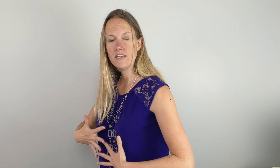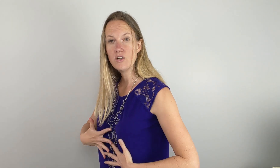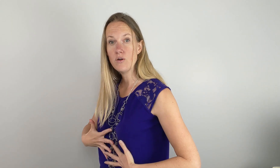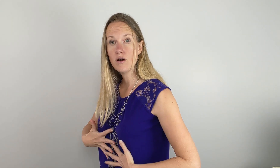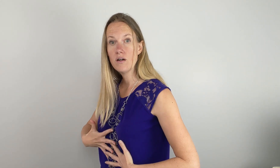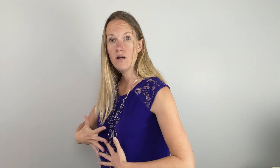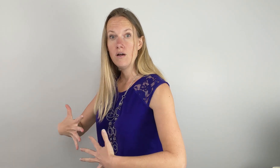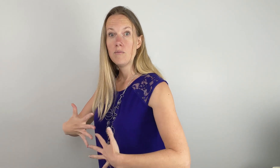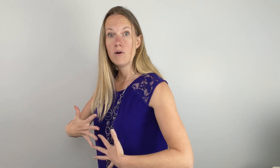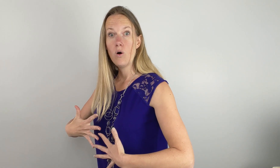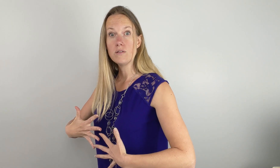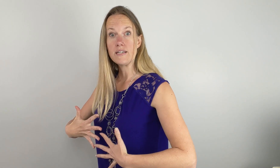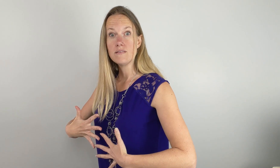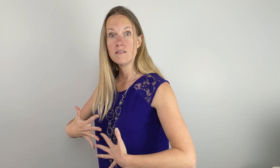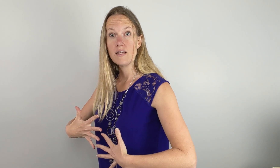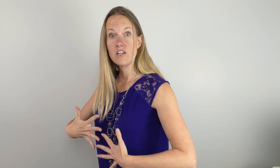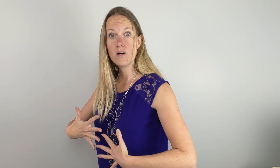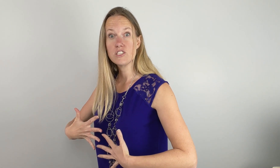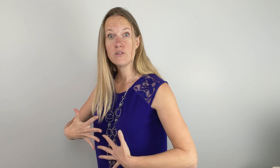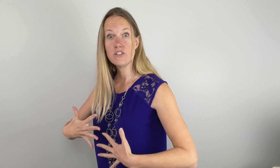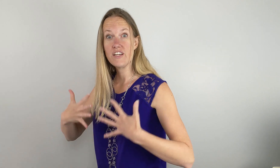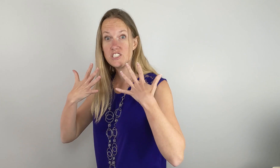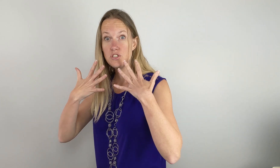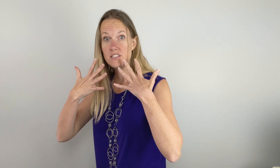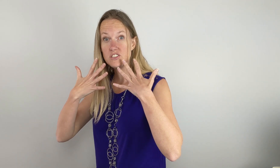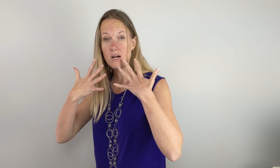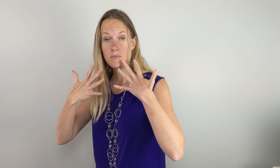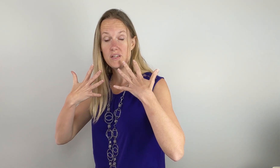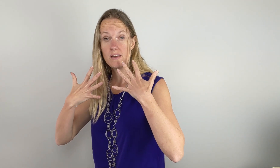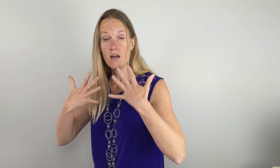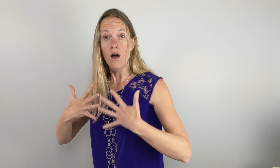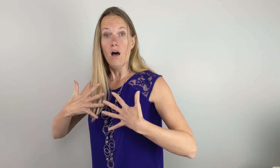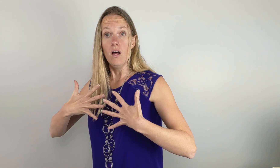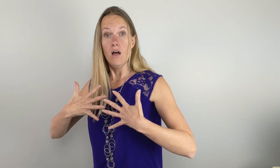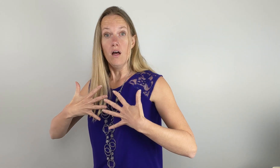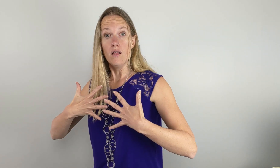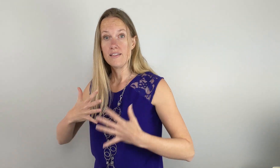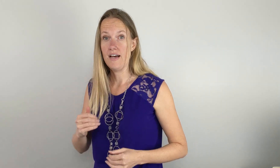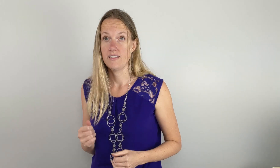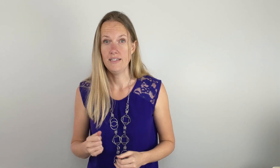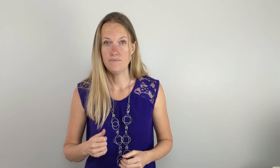then you hold it. And you want to show in your face too that you stopped breathing. Like that. Okay.